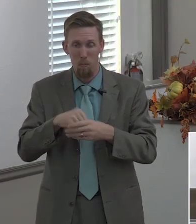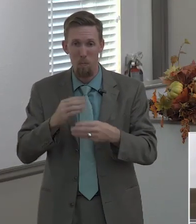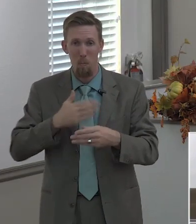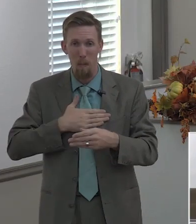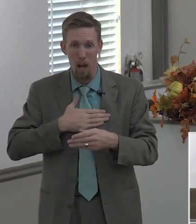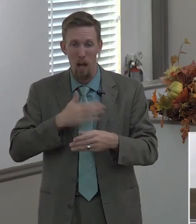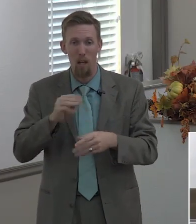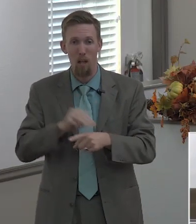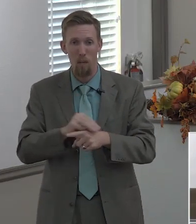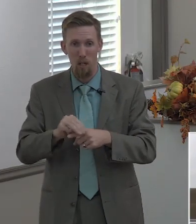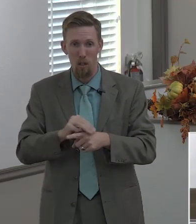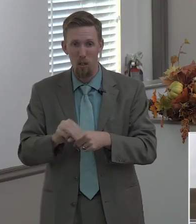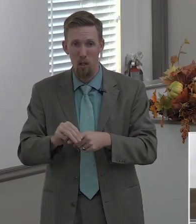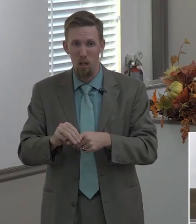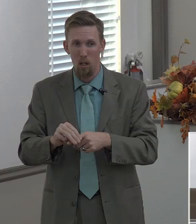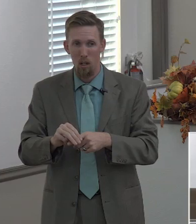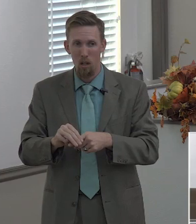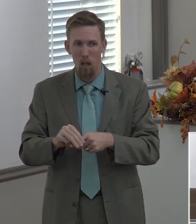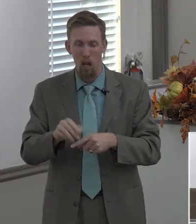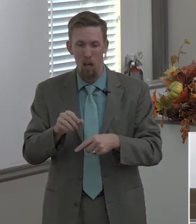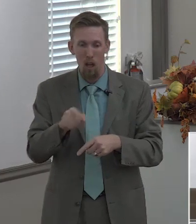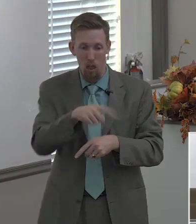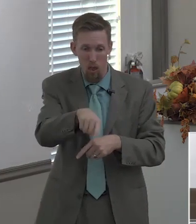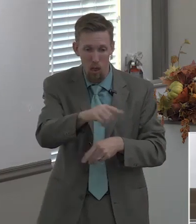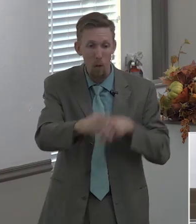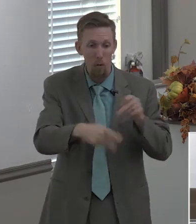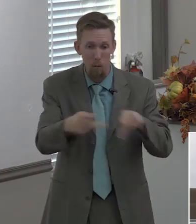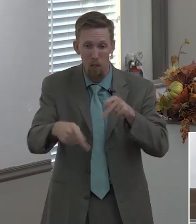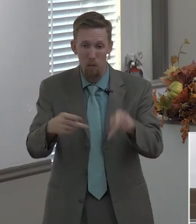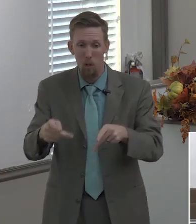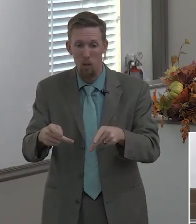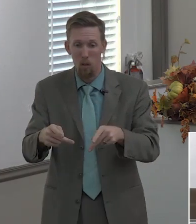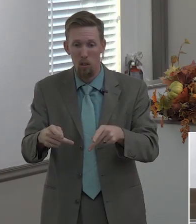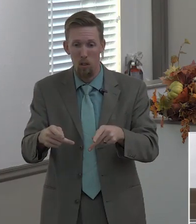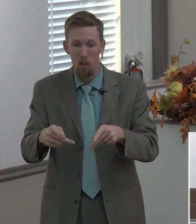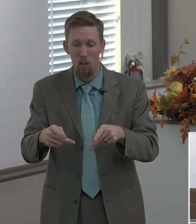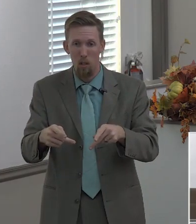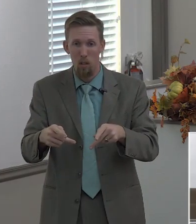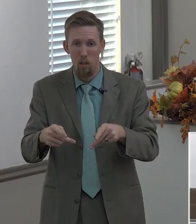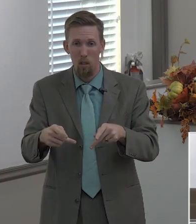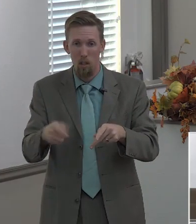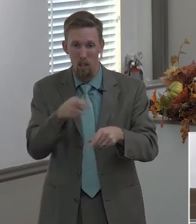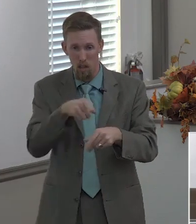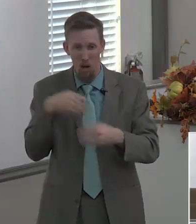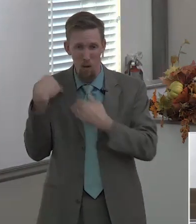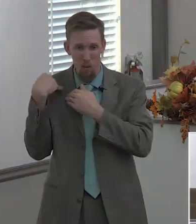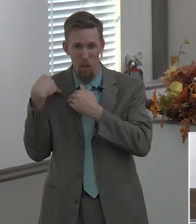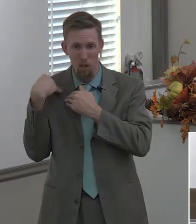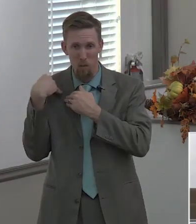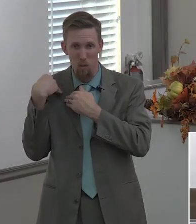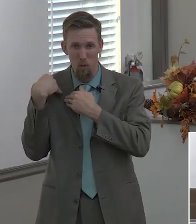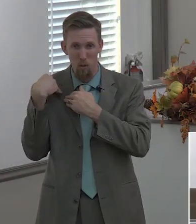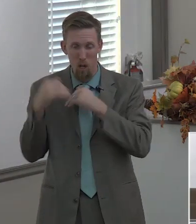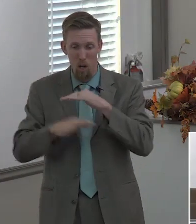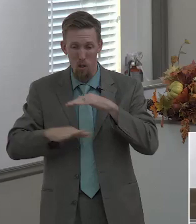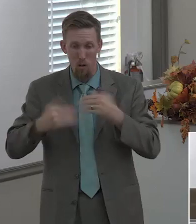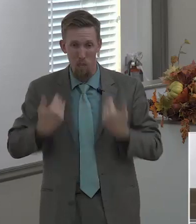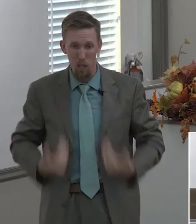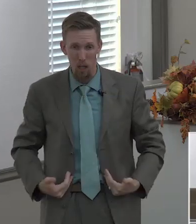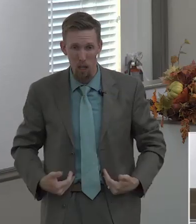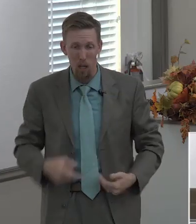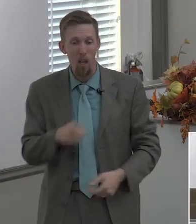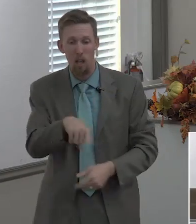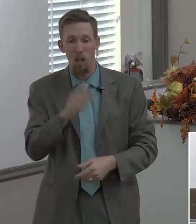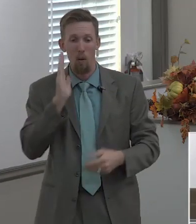god is going to hold others who are involved in those ministries accountable for whatever they do but god's going to hold me accountable